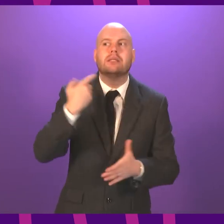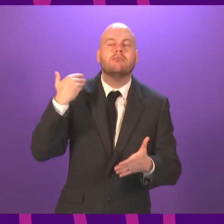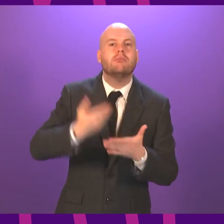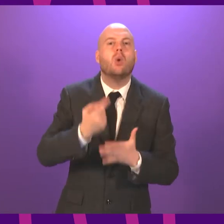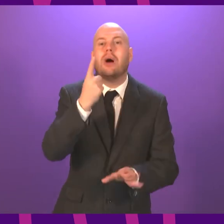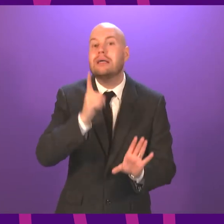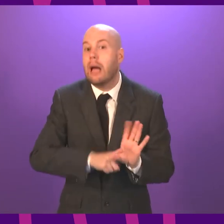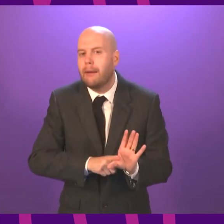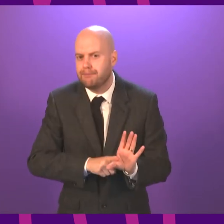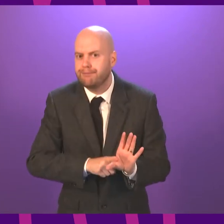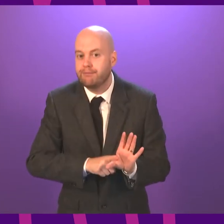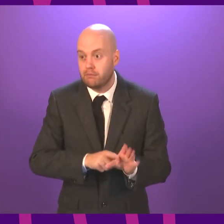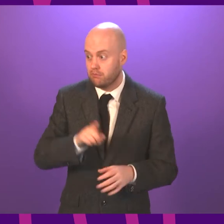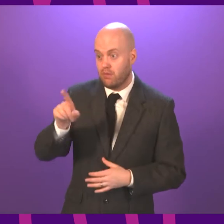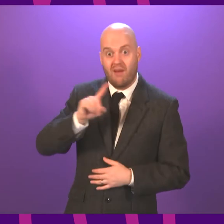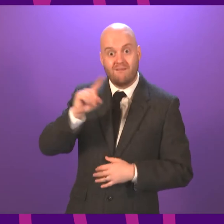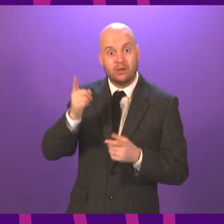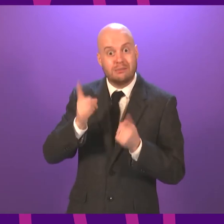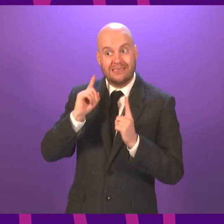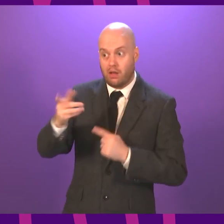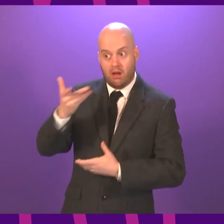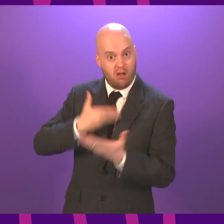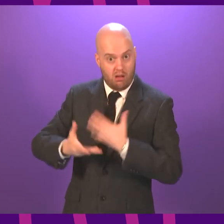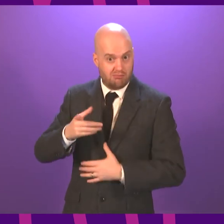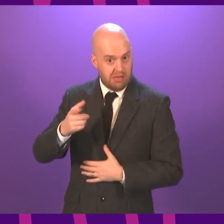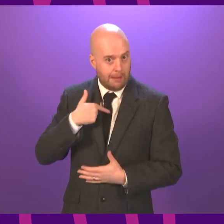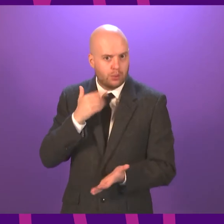everything the First Minister has just said in those answers, she agrees.